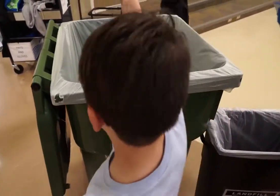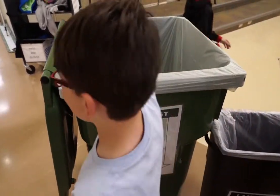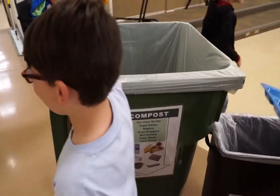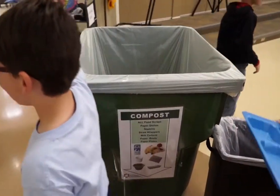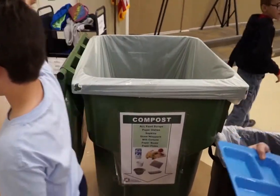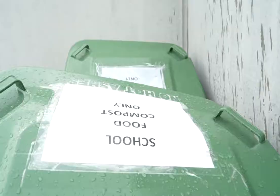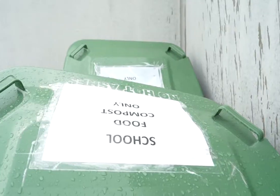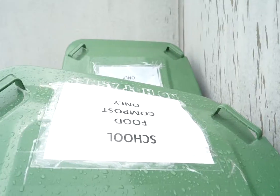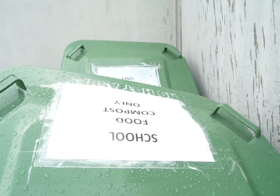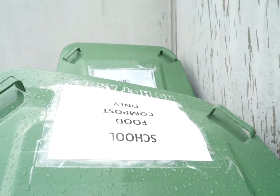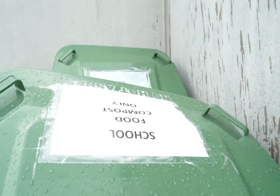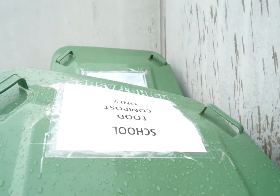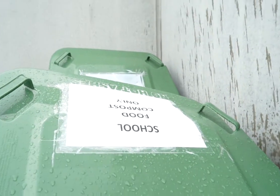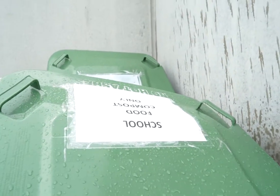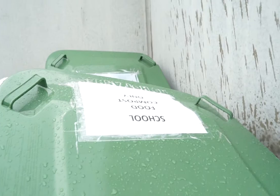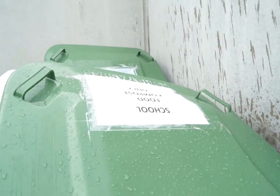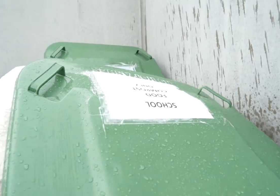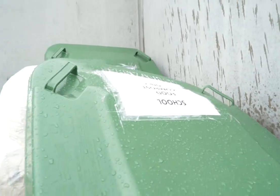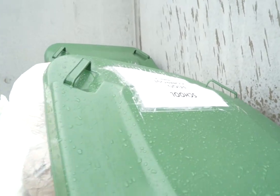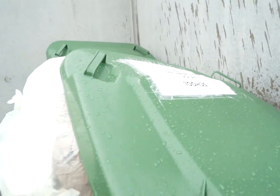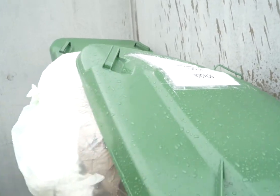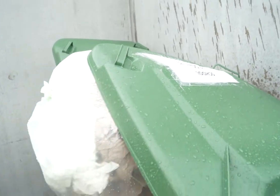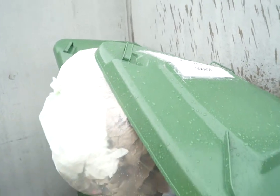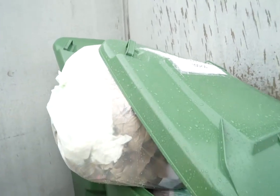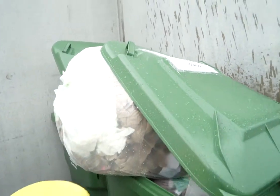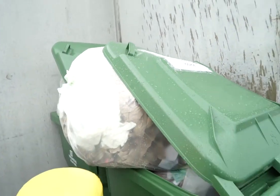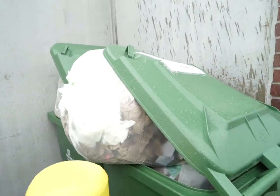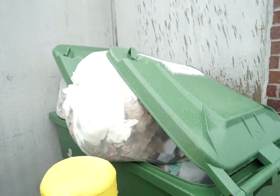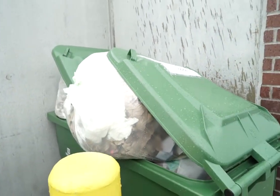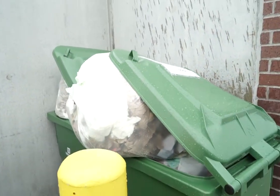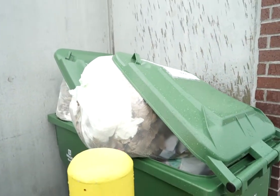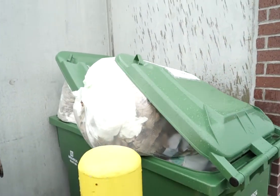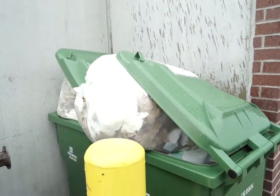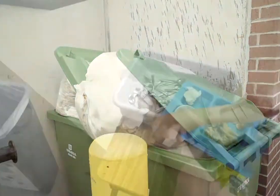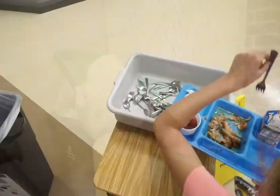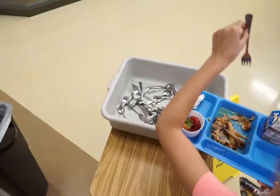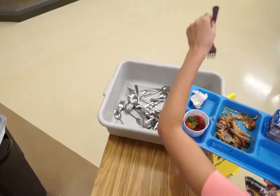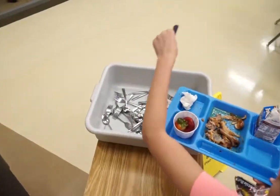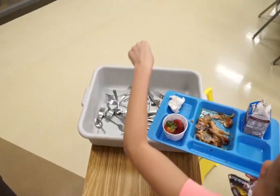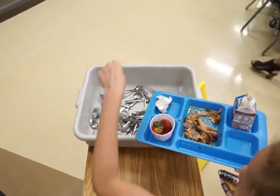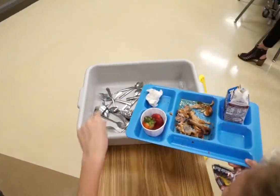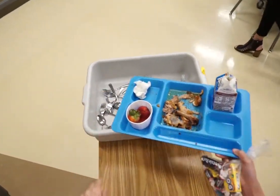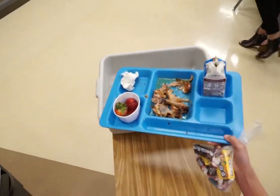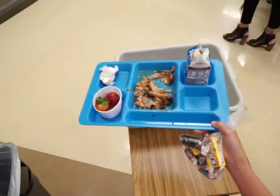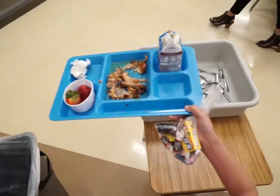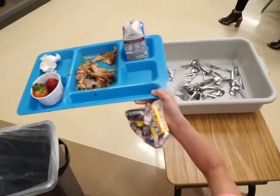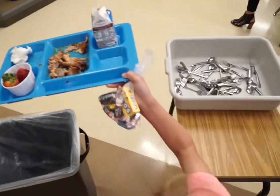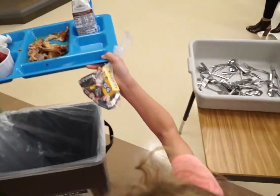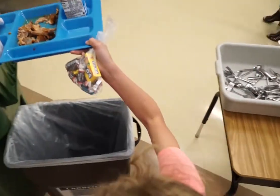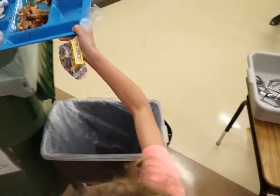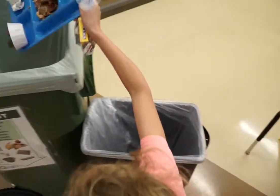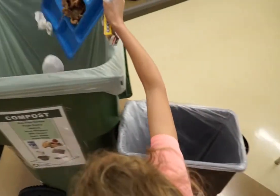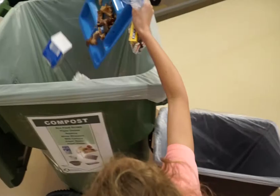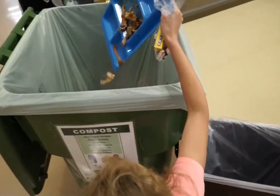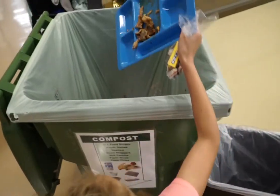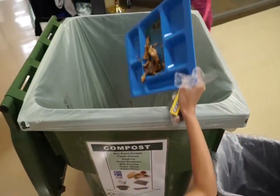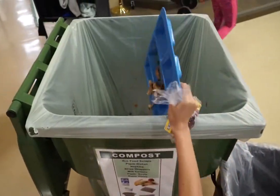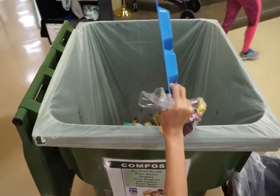cafeterias to send off to a composting facility. This is a great opportunity for our students to learn about the decomposition process while at school.